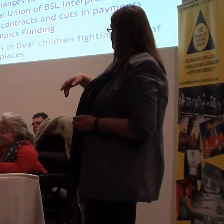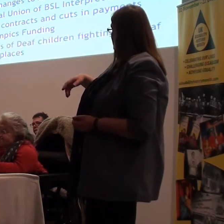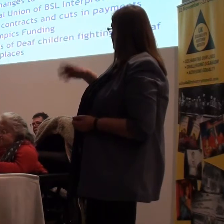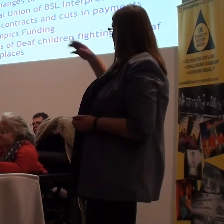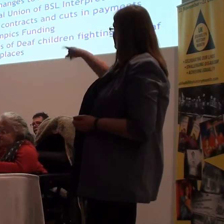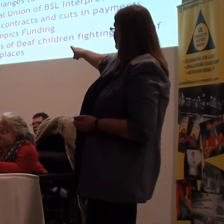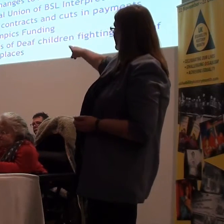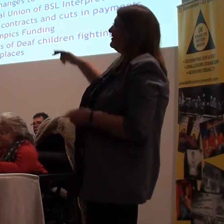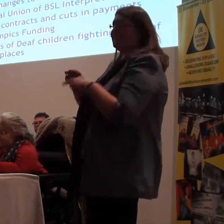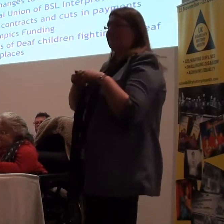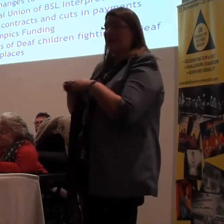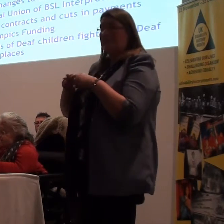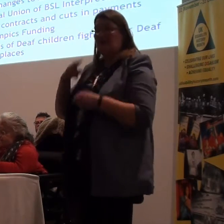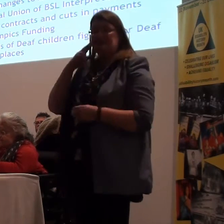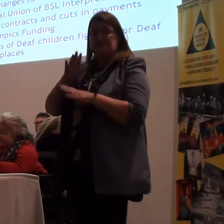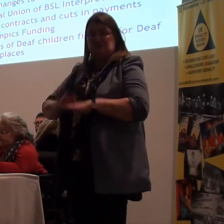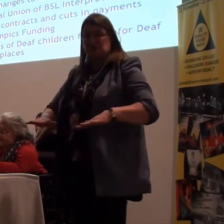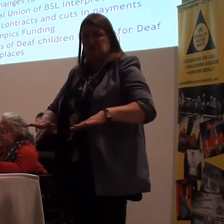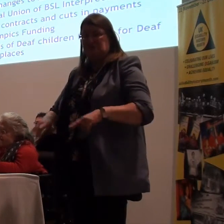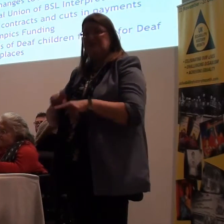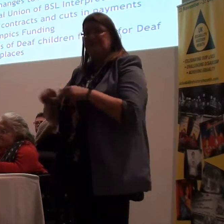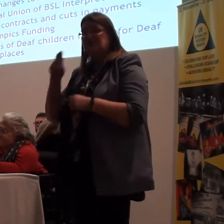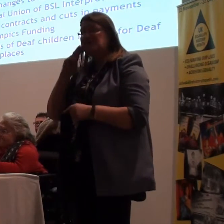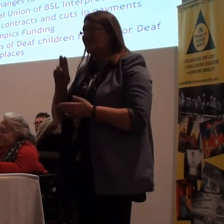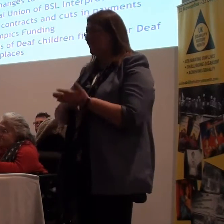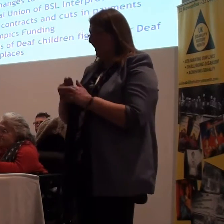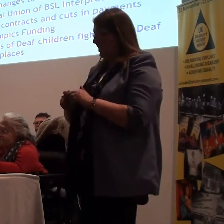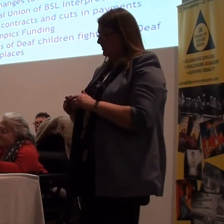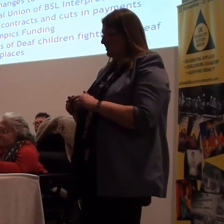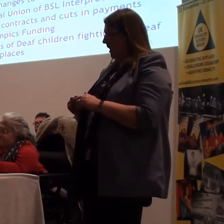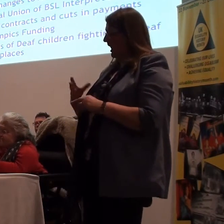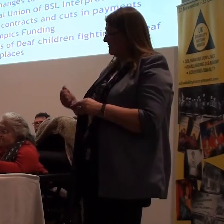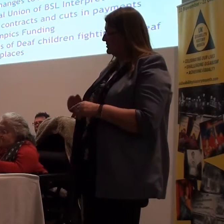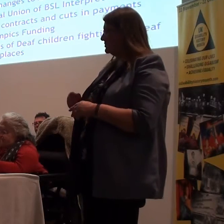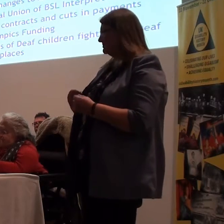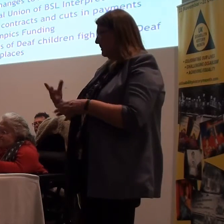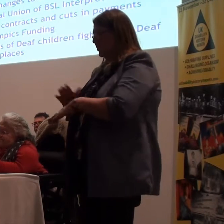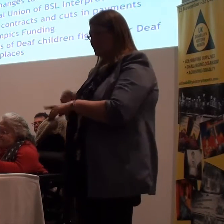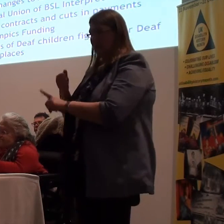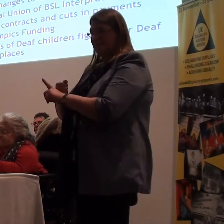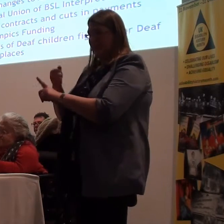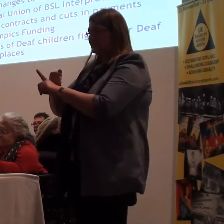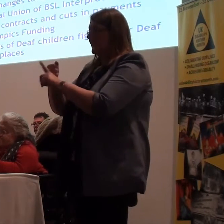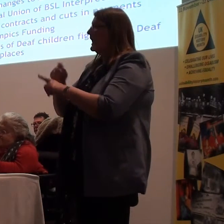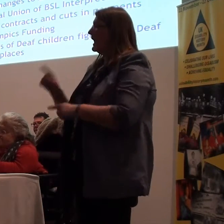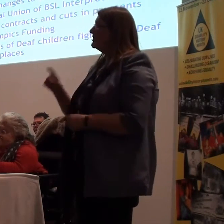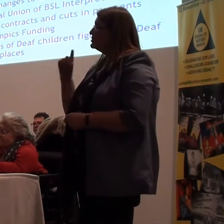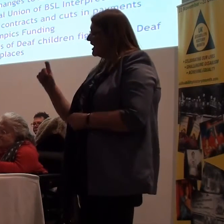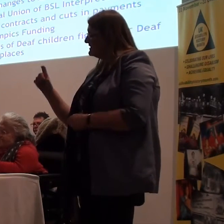And the next one. Families of deaf children. Fighting for deaf school places. Parents